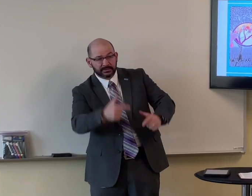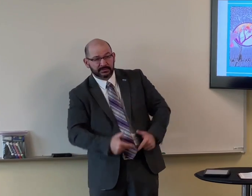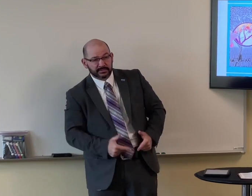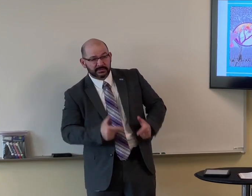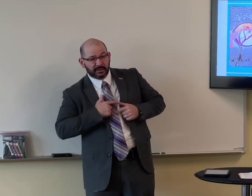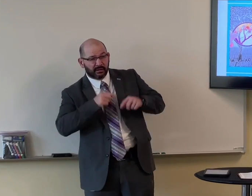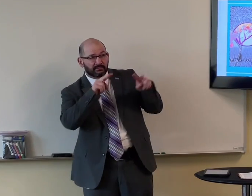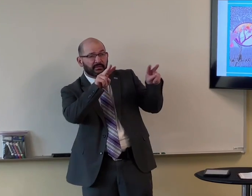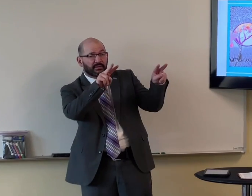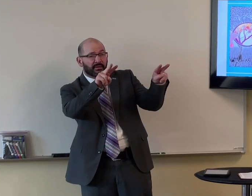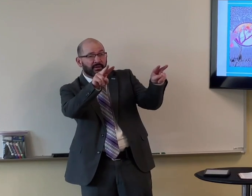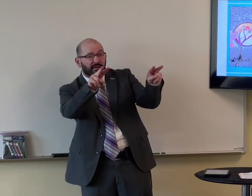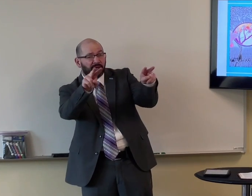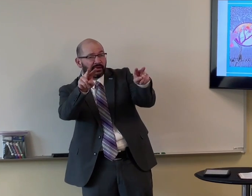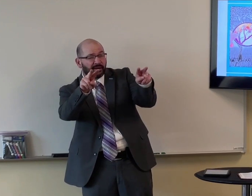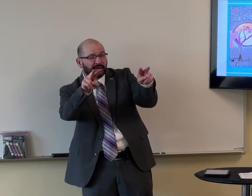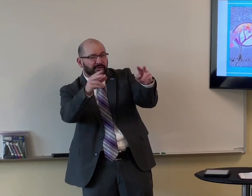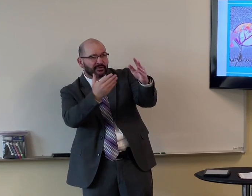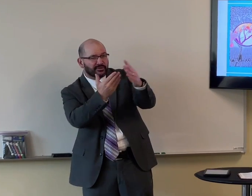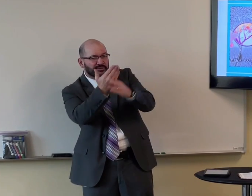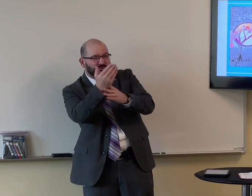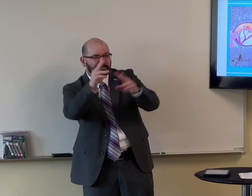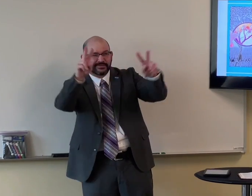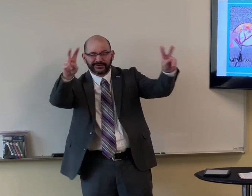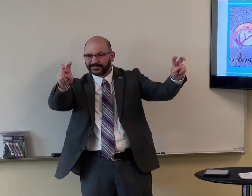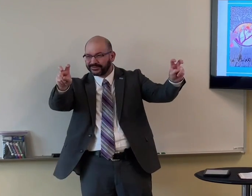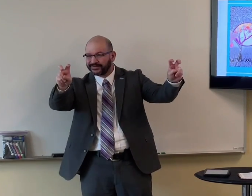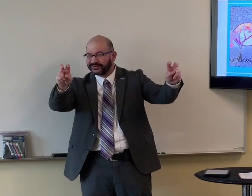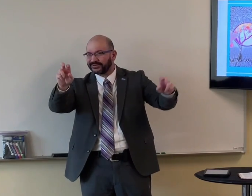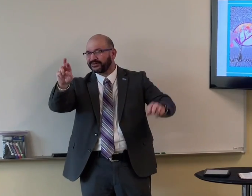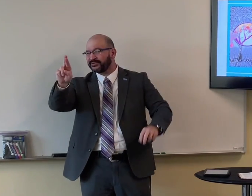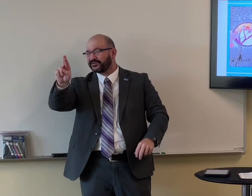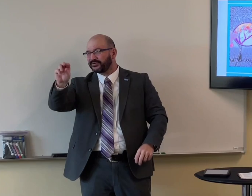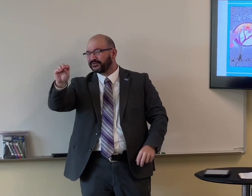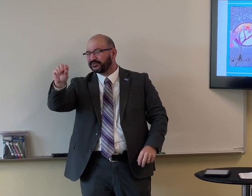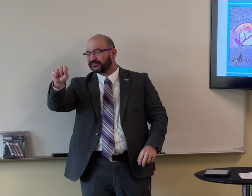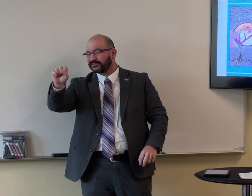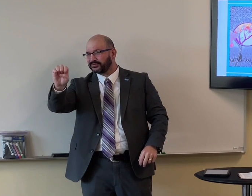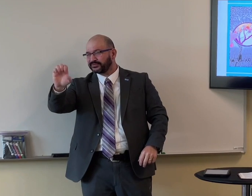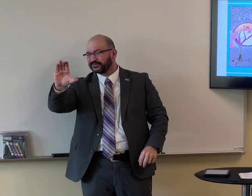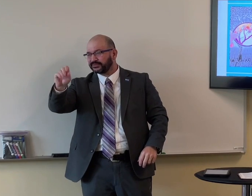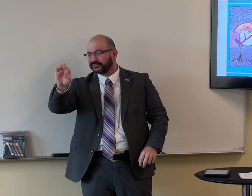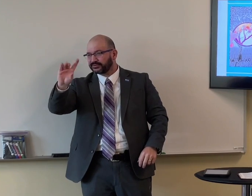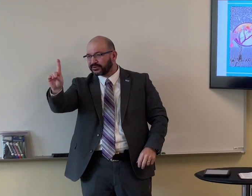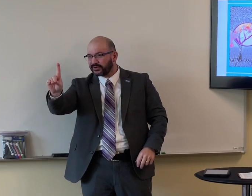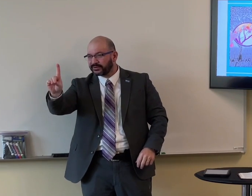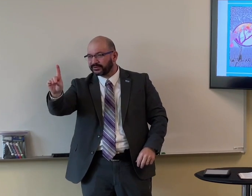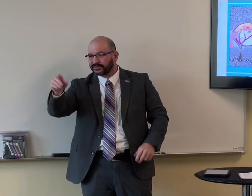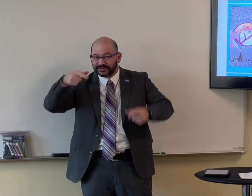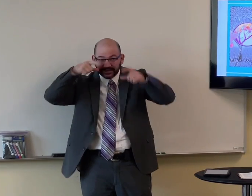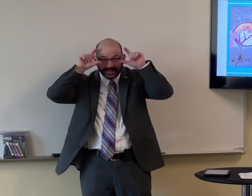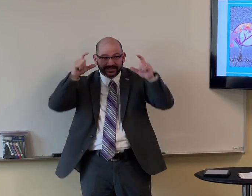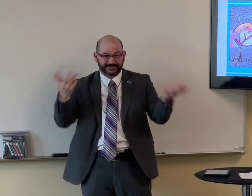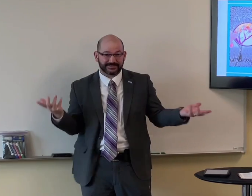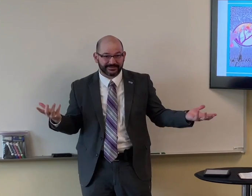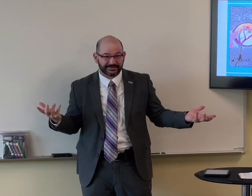Some people see life through, they call it, rose-colored glasses,